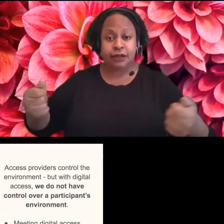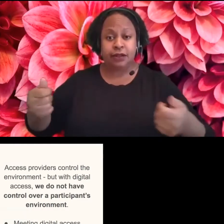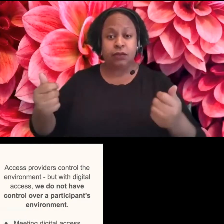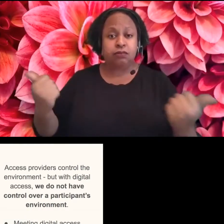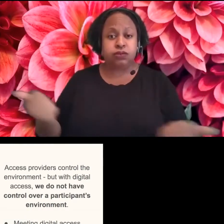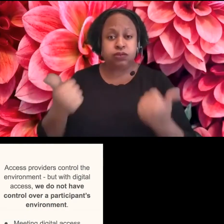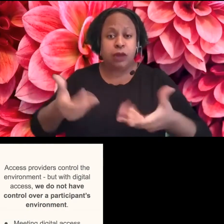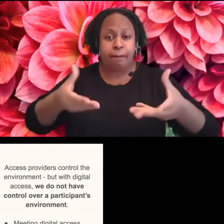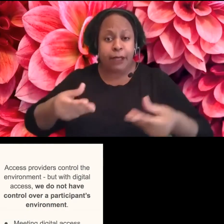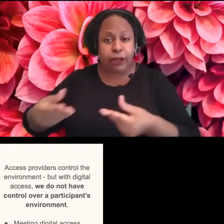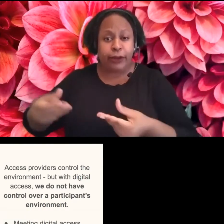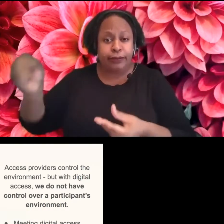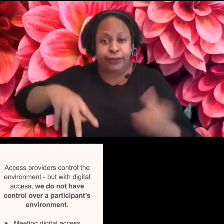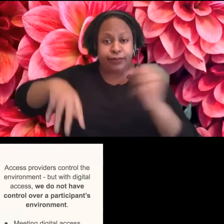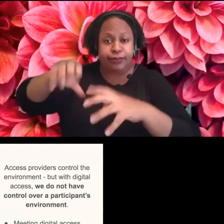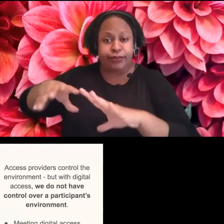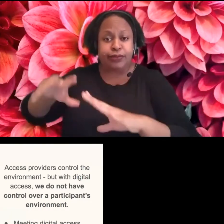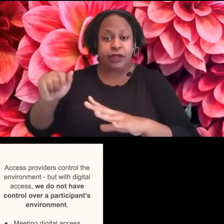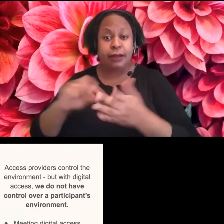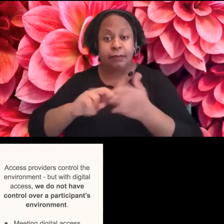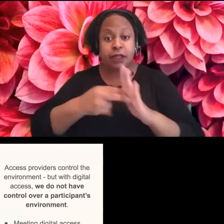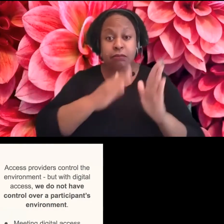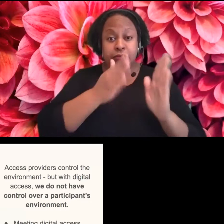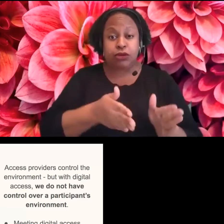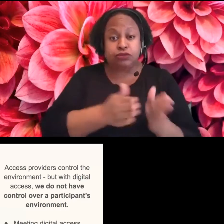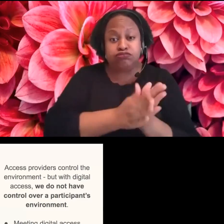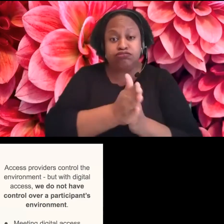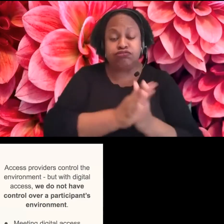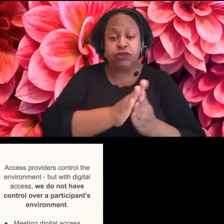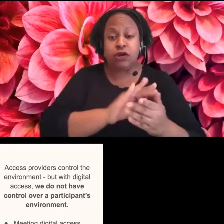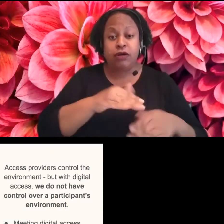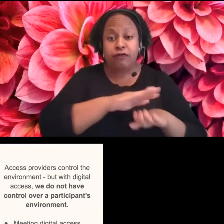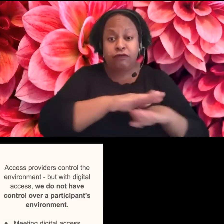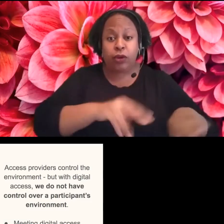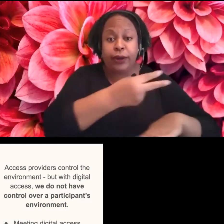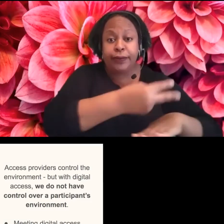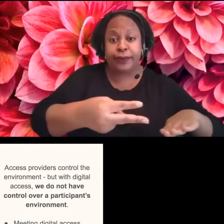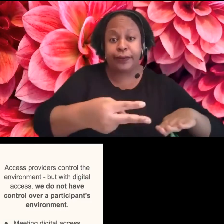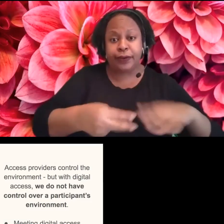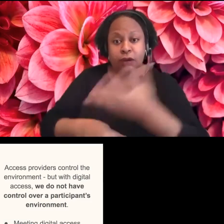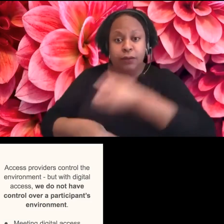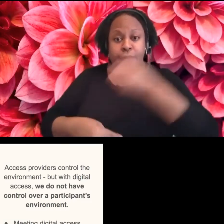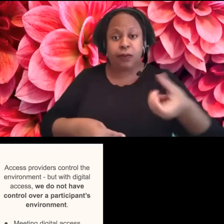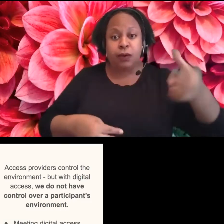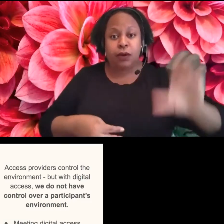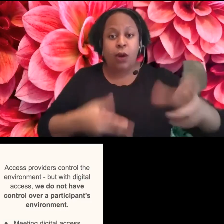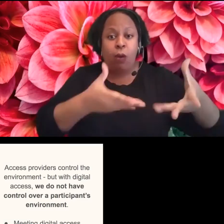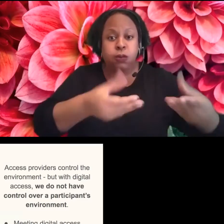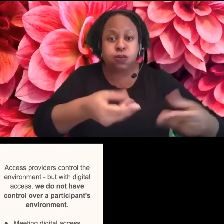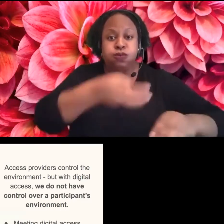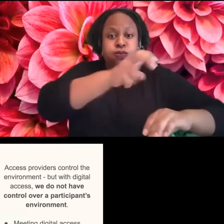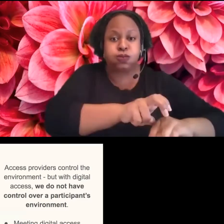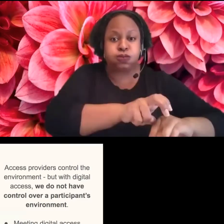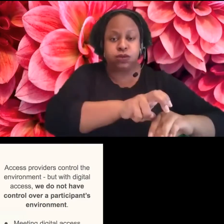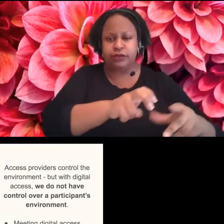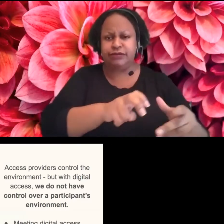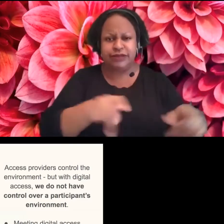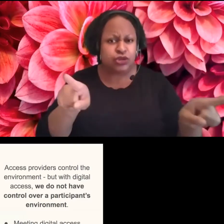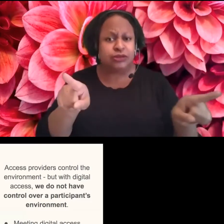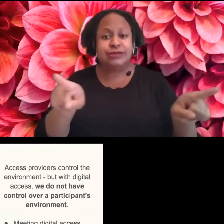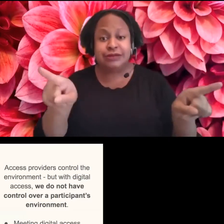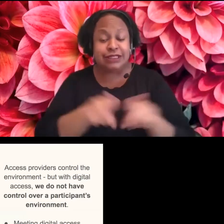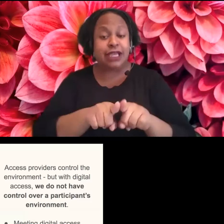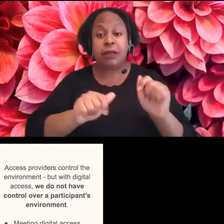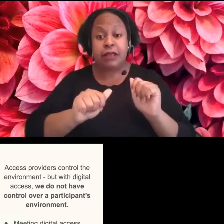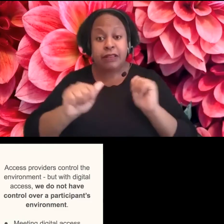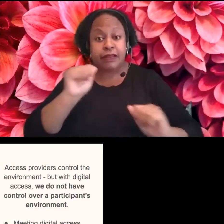that's what their body needed them to. Um, this is true theater performances. This is true conferences, gallery spaces, wherever you're trying